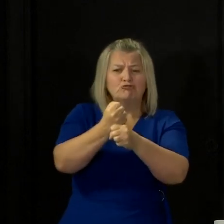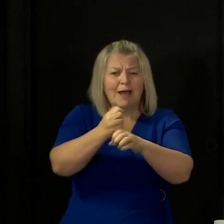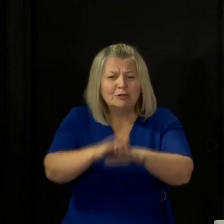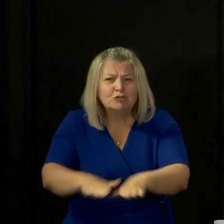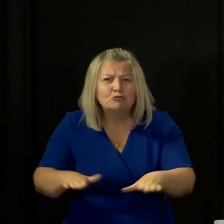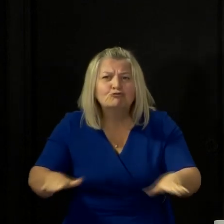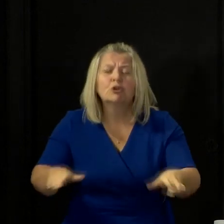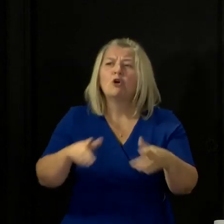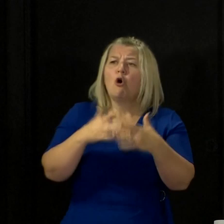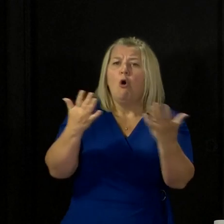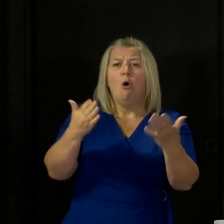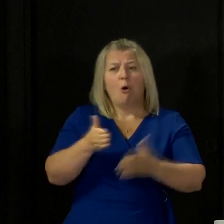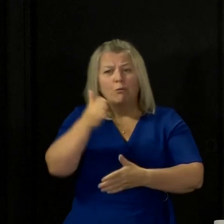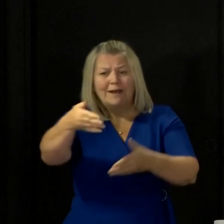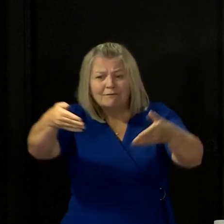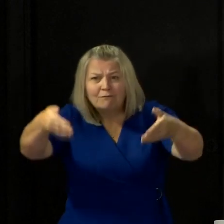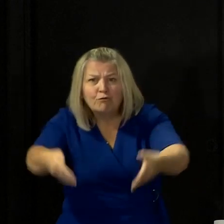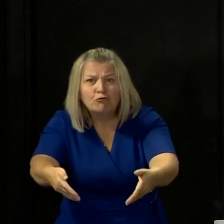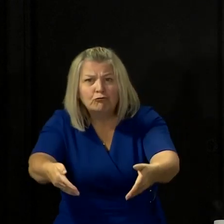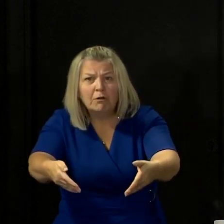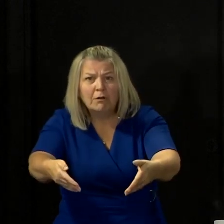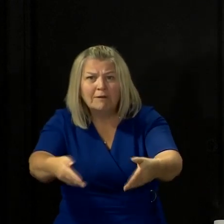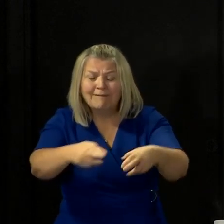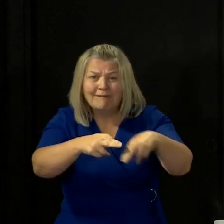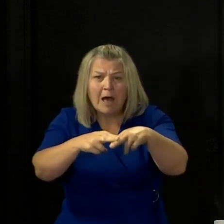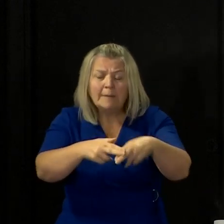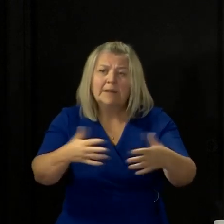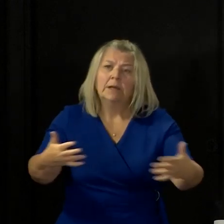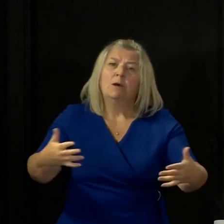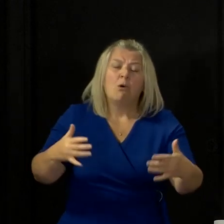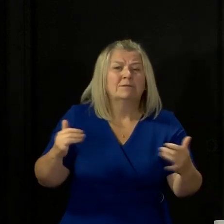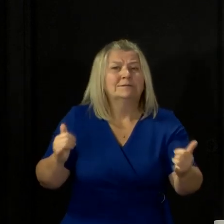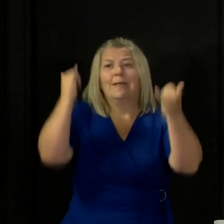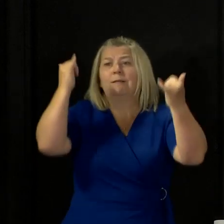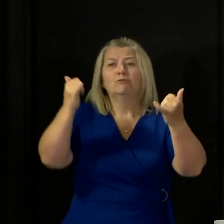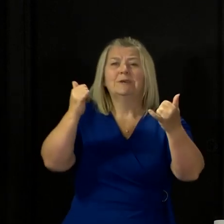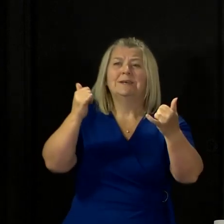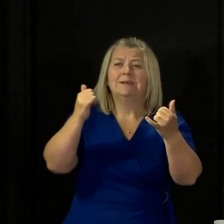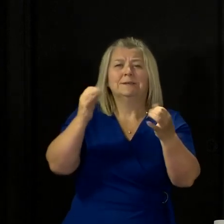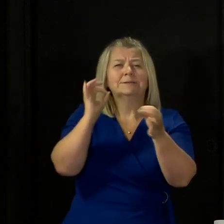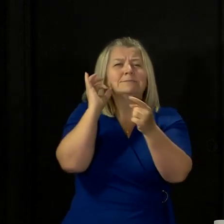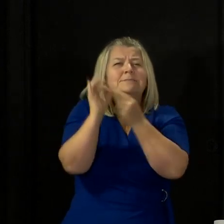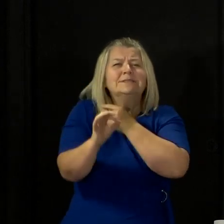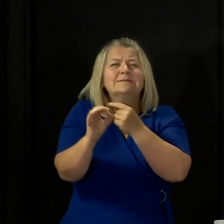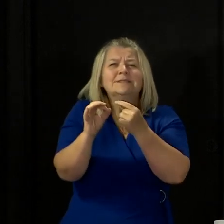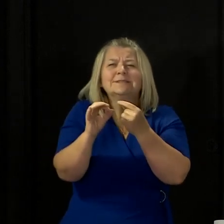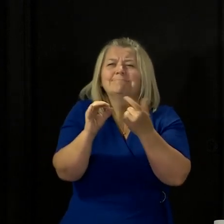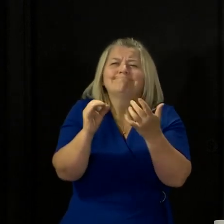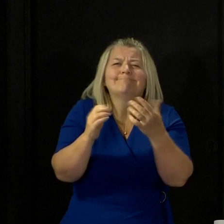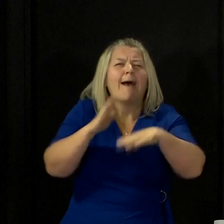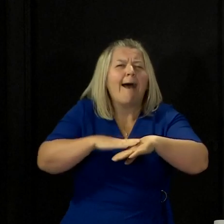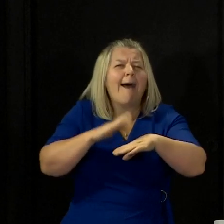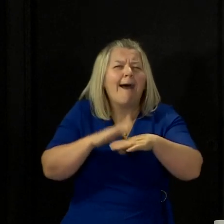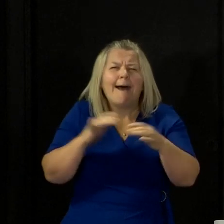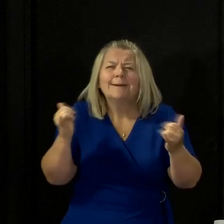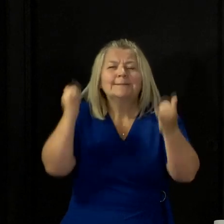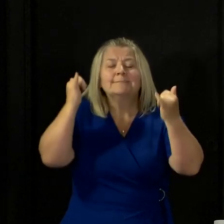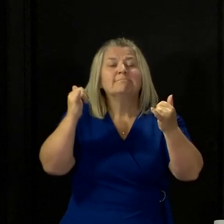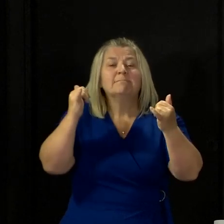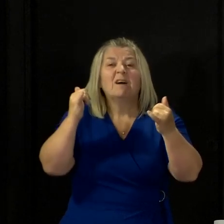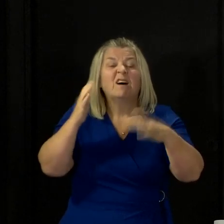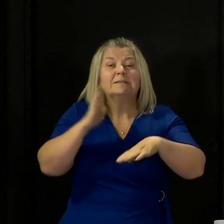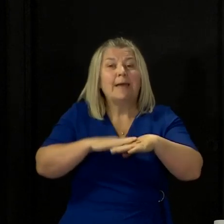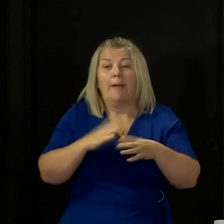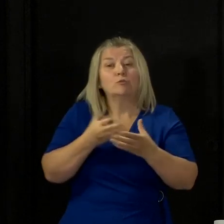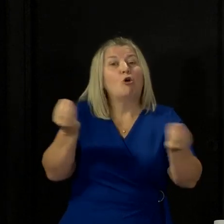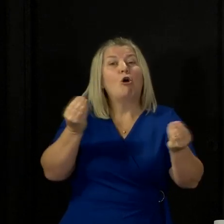attend funerals of loved ones, or celebrate special occasions. These are times in our lives that we don't get back,